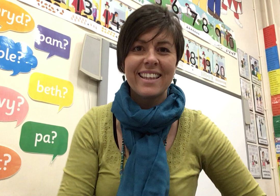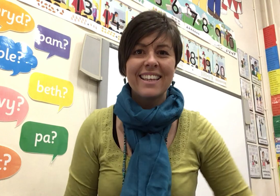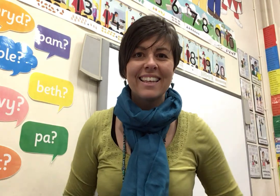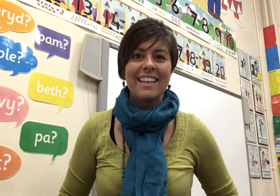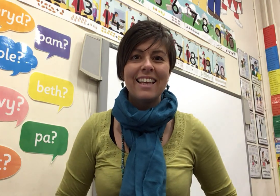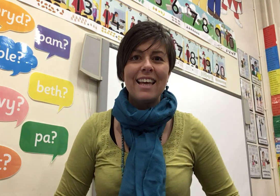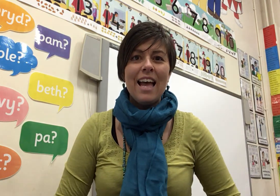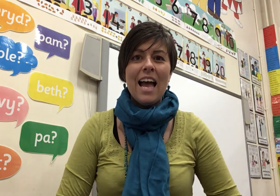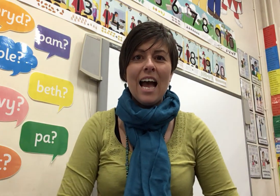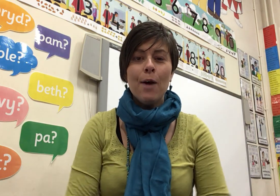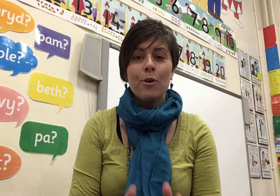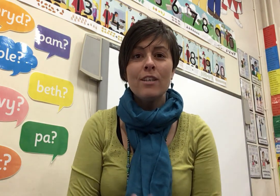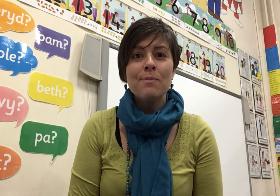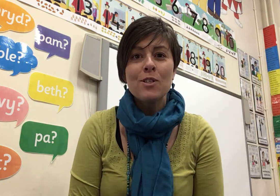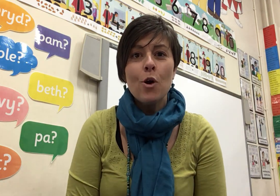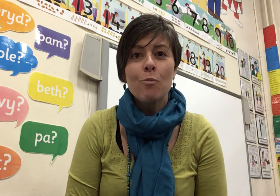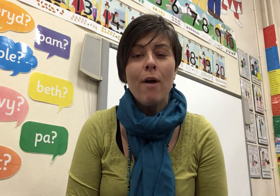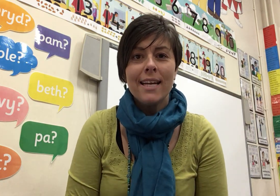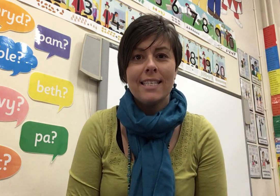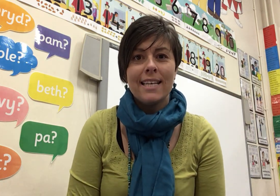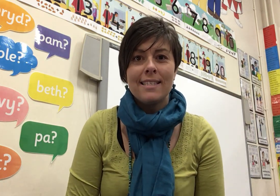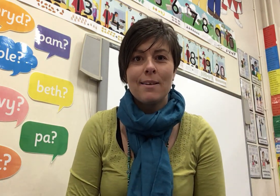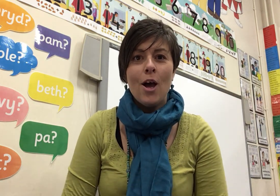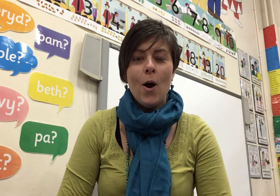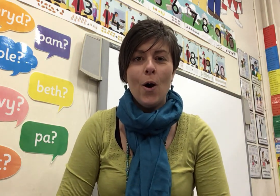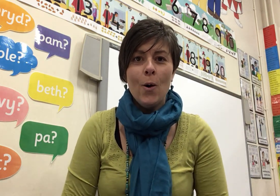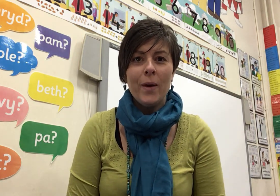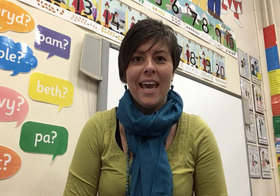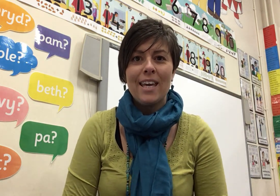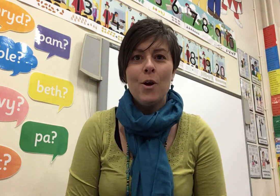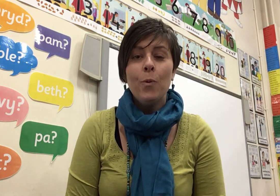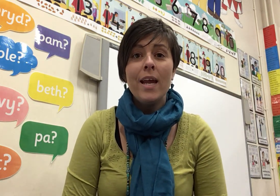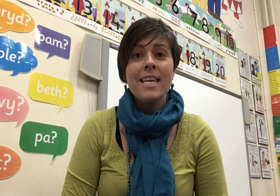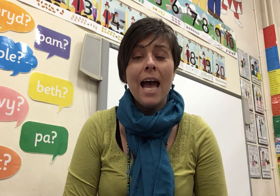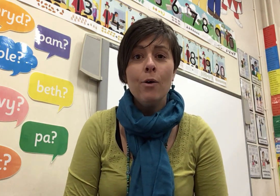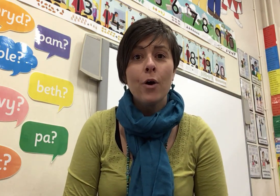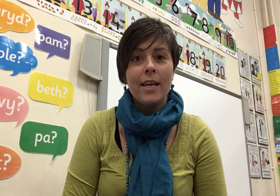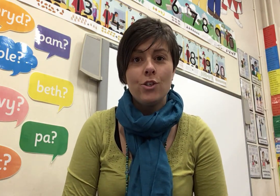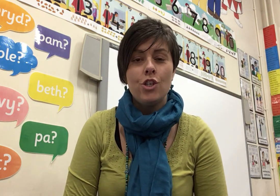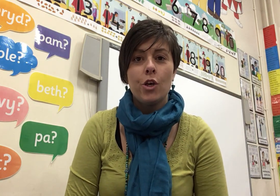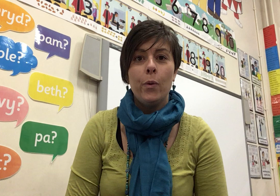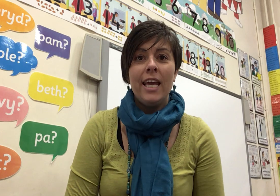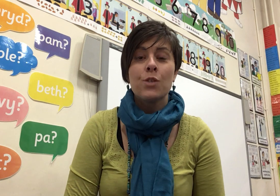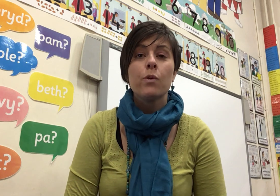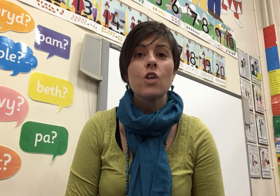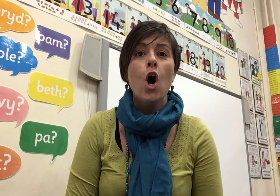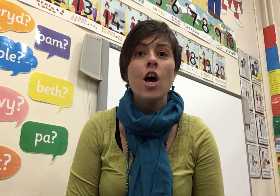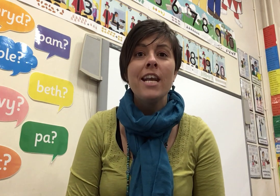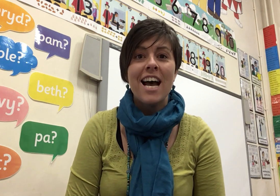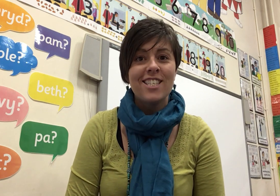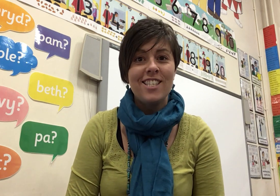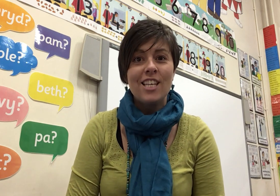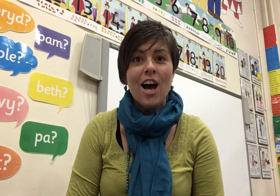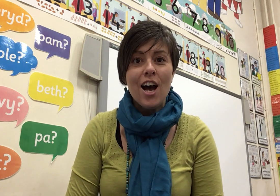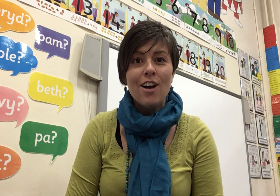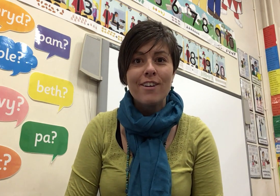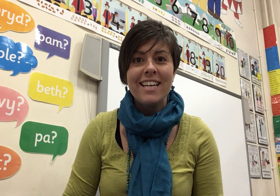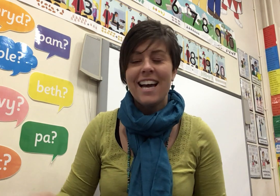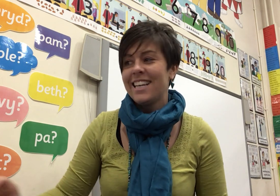Our Christmas song practice. Okay, we're now going to do It Was On A Starry Night.